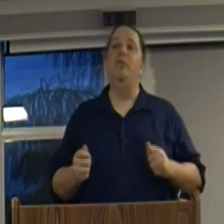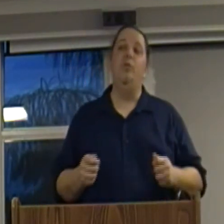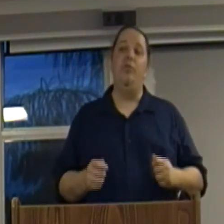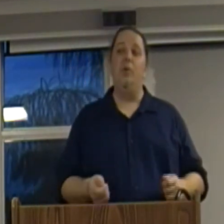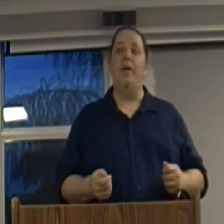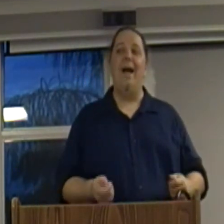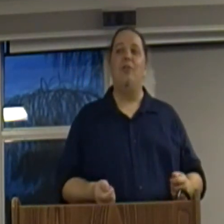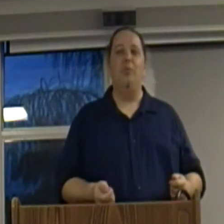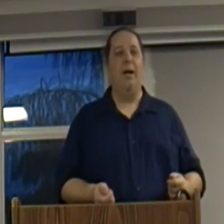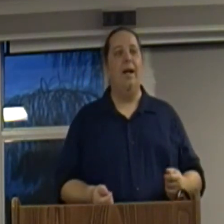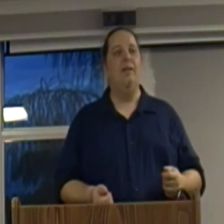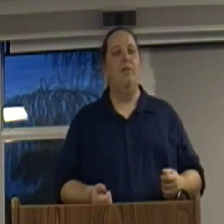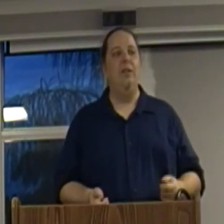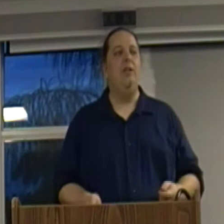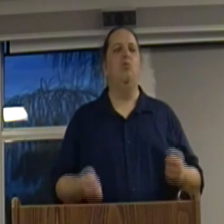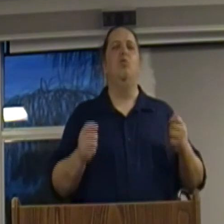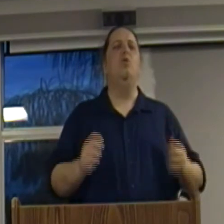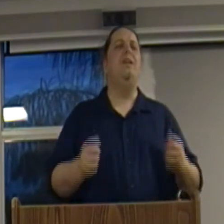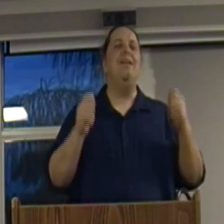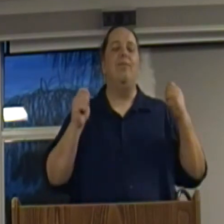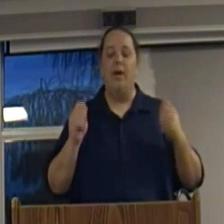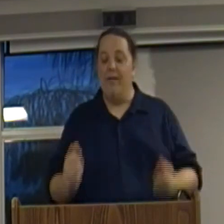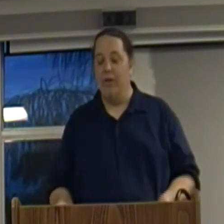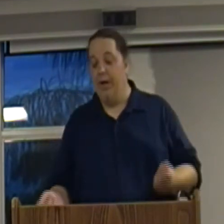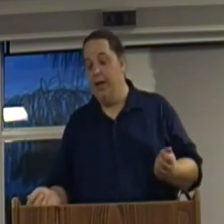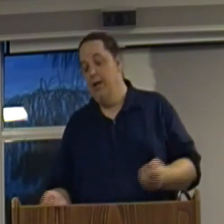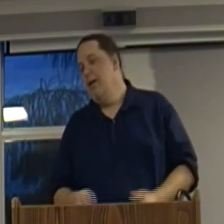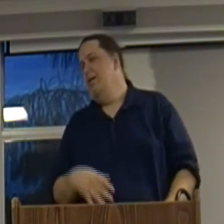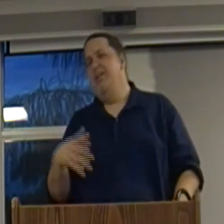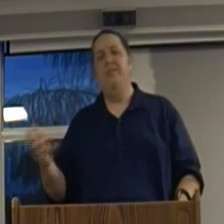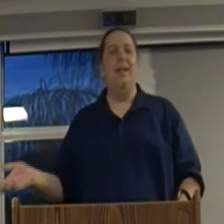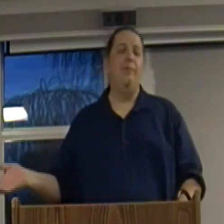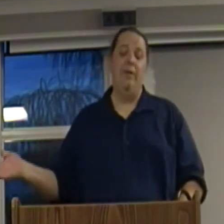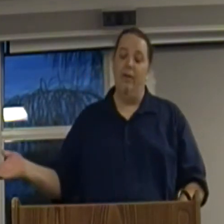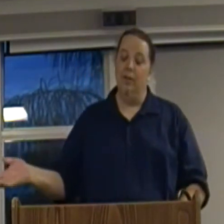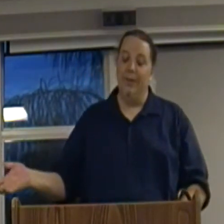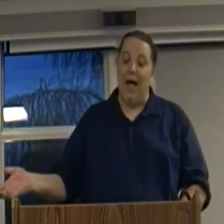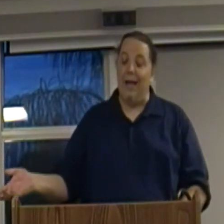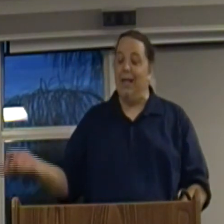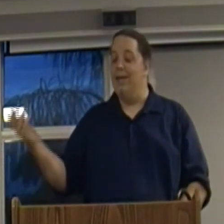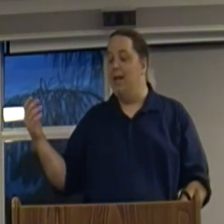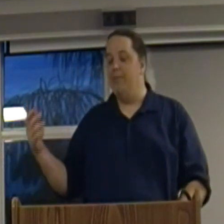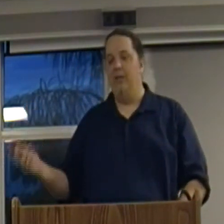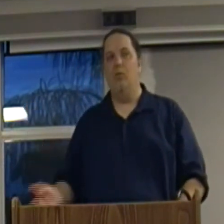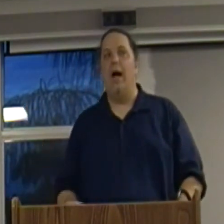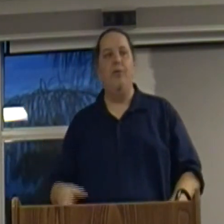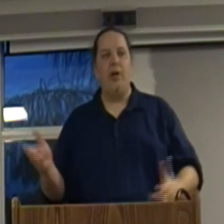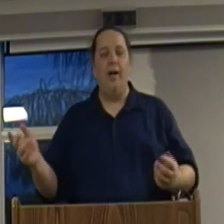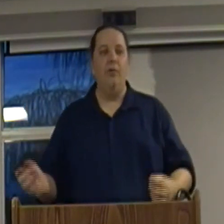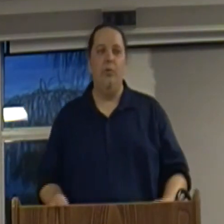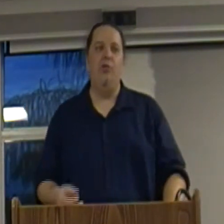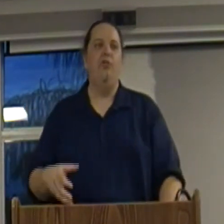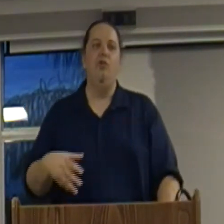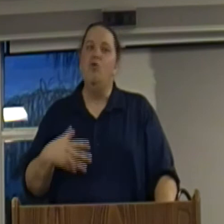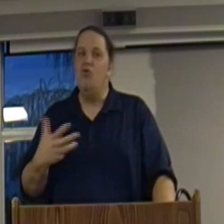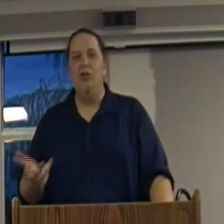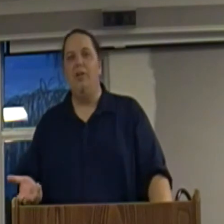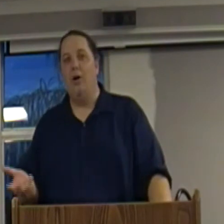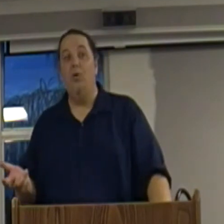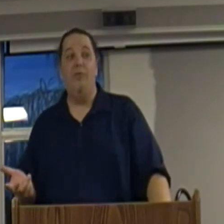a few secret actors behind the scenes, ruining it for everybody. You know, and that could be the Illuminati, that could be the Rothschilds, which is usually code